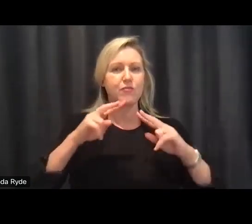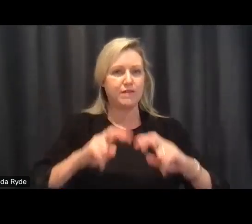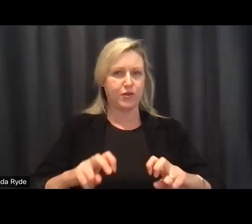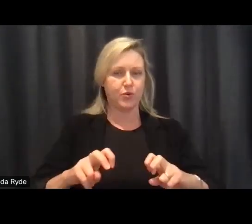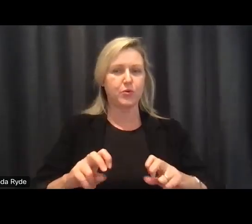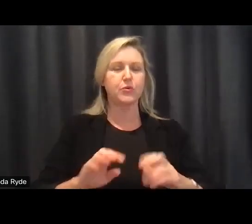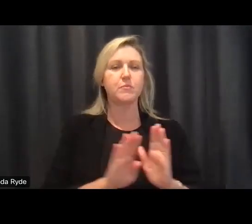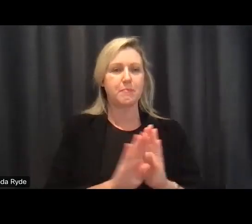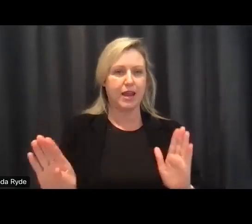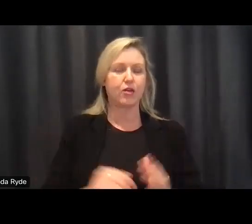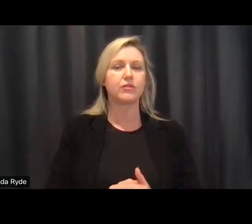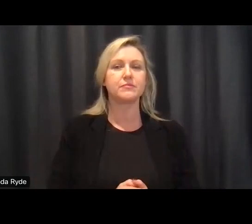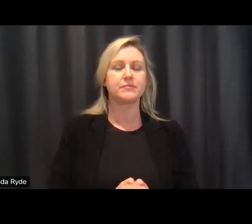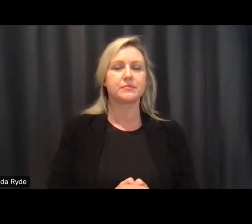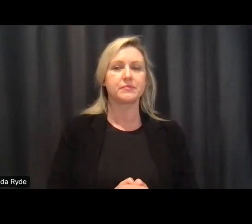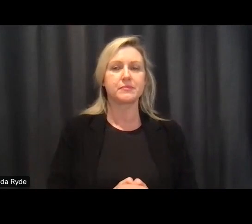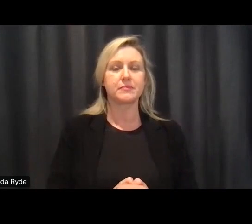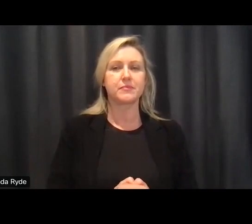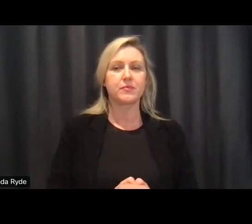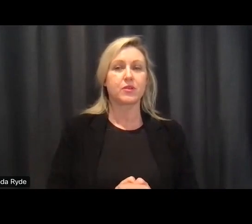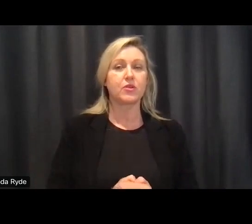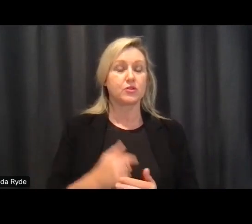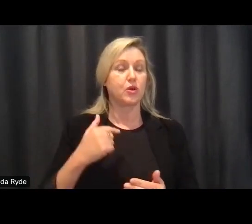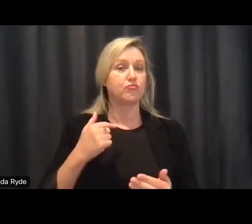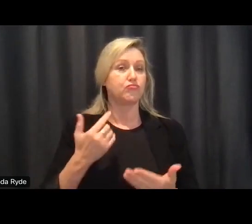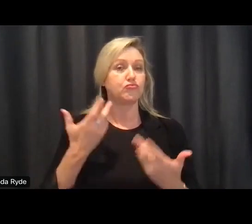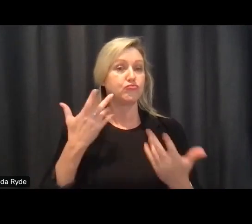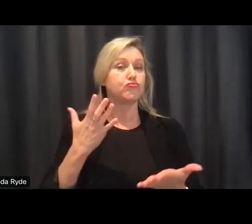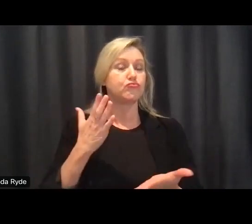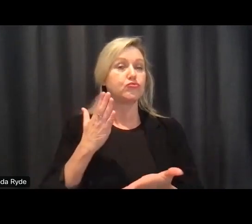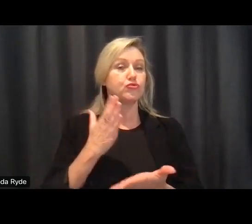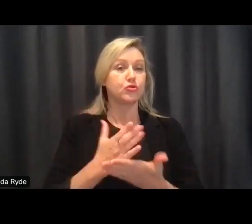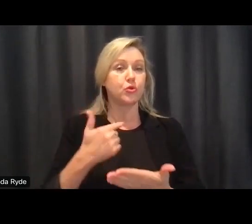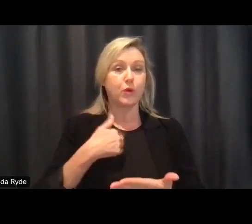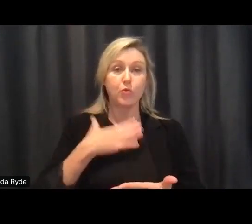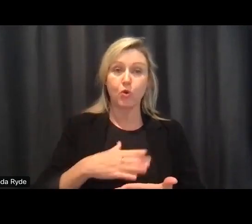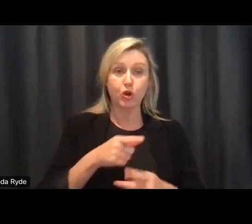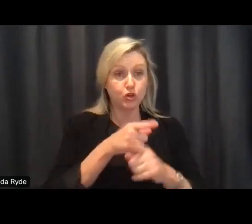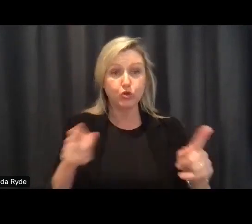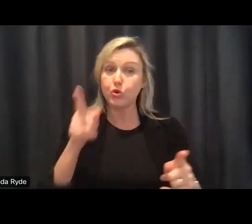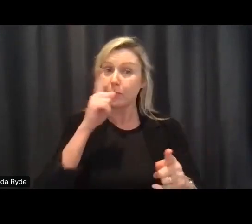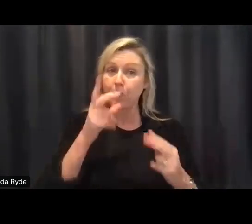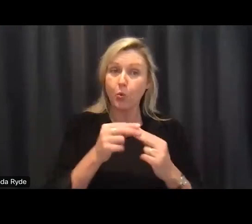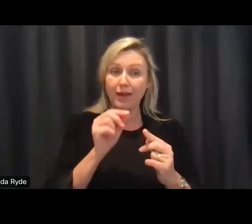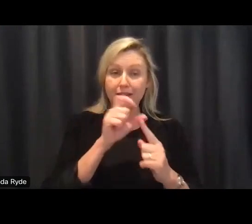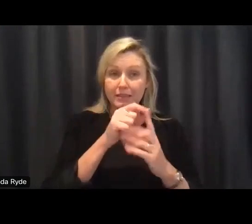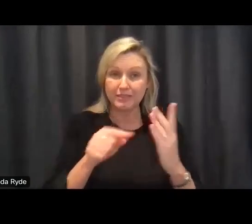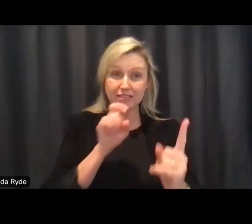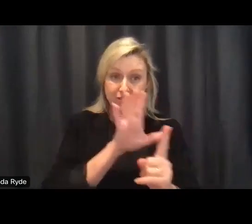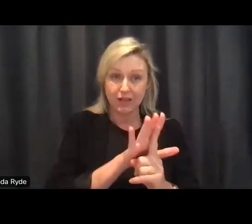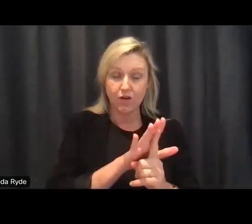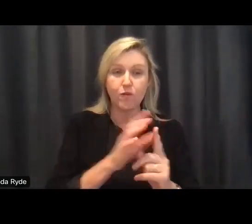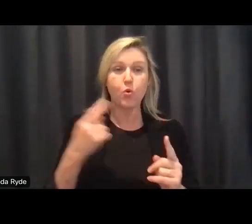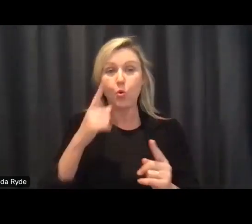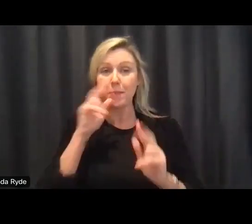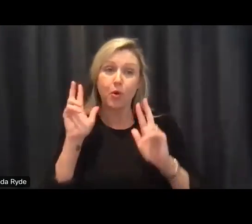show you know that we really really really want people with a disability and their carers and families to be the center of